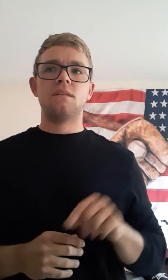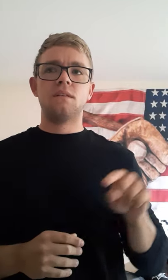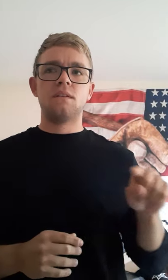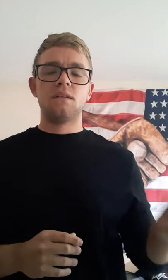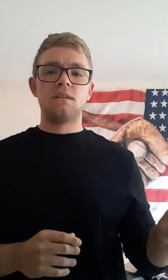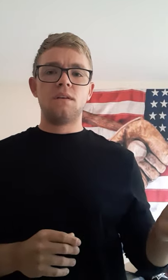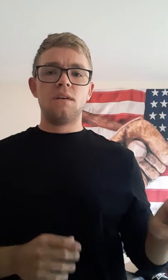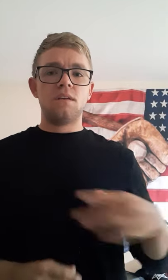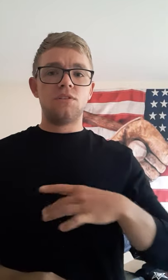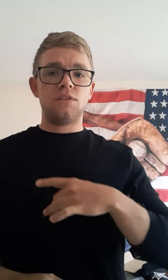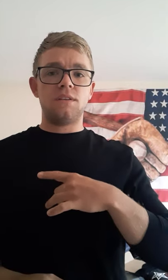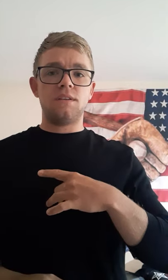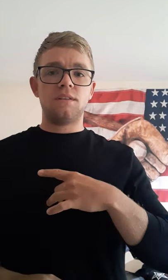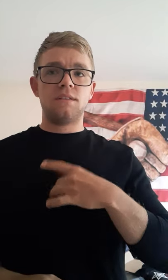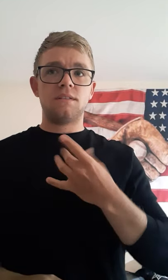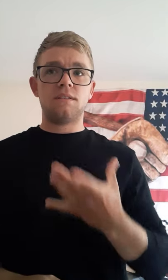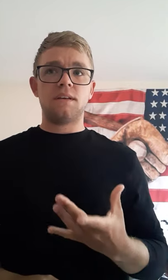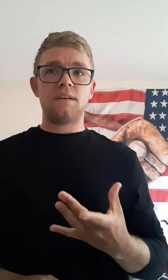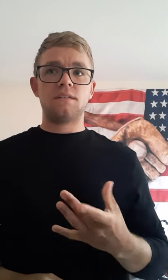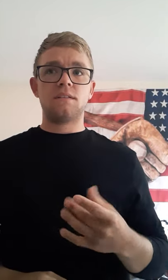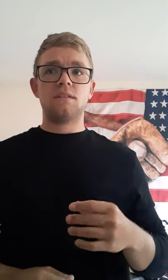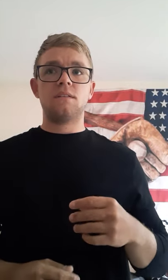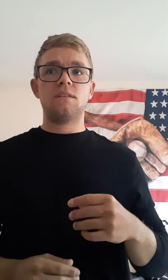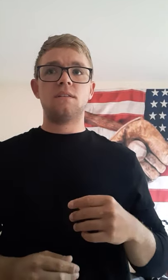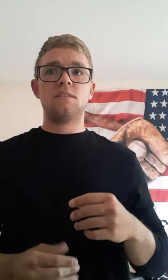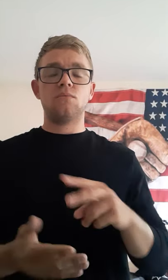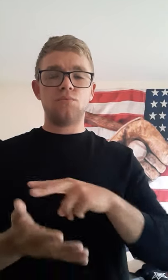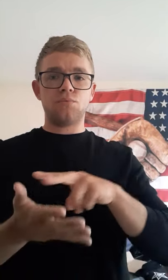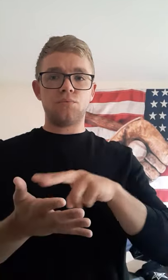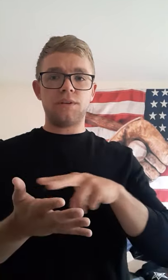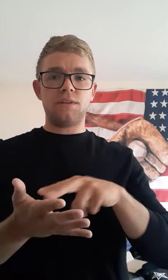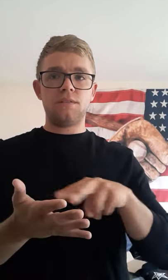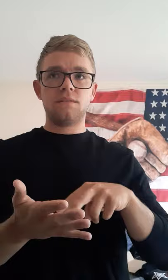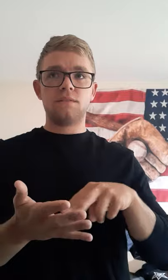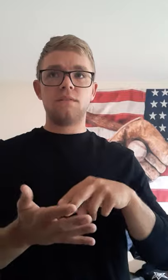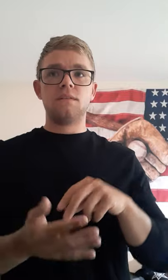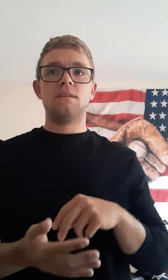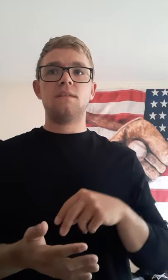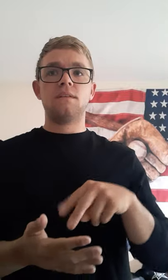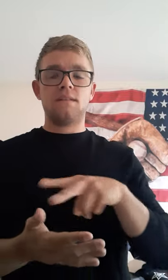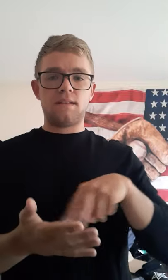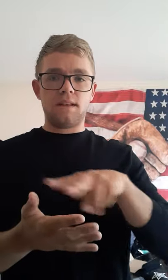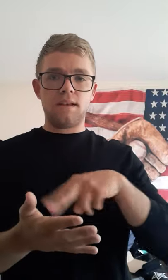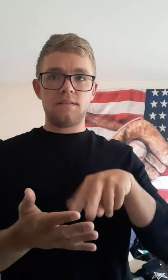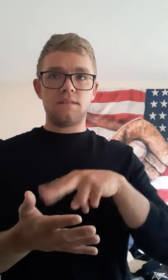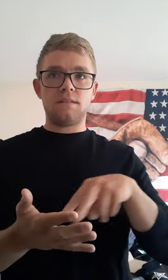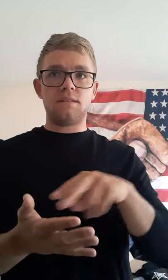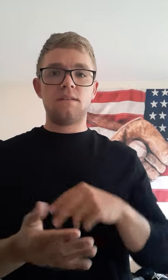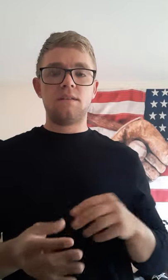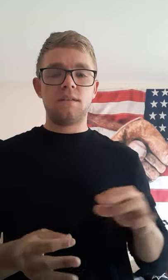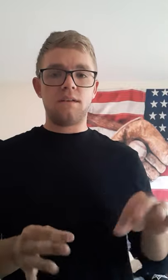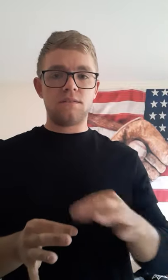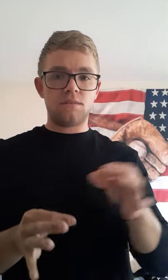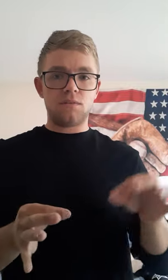She liked reading, dancing and sewing.